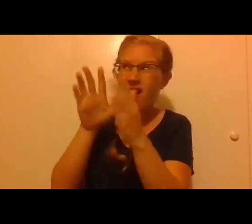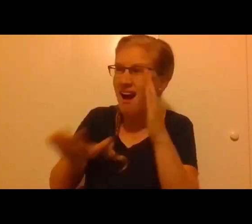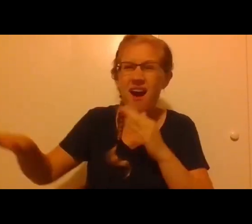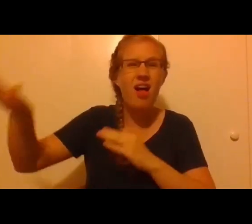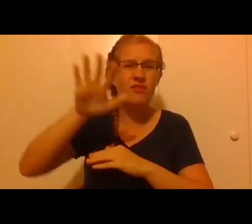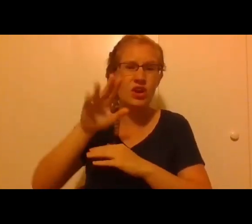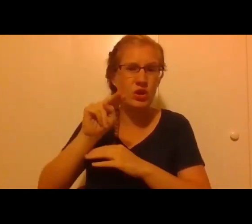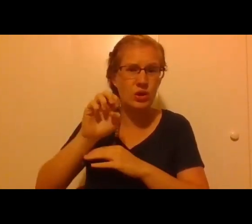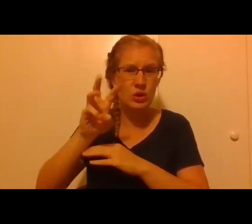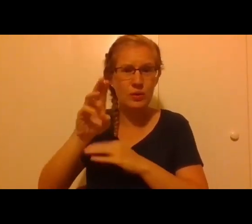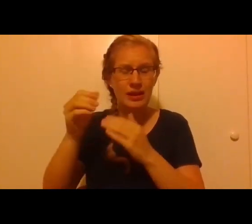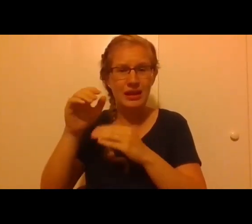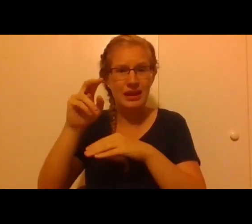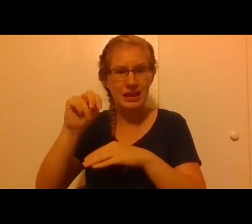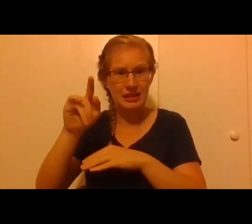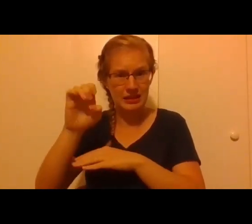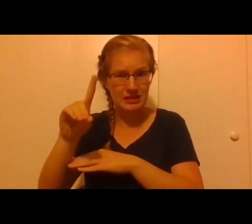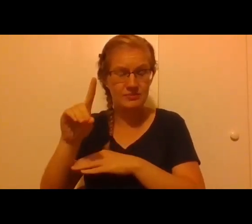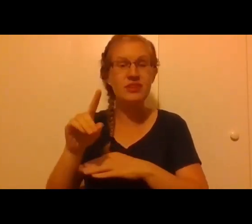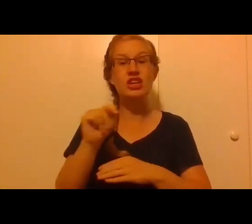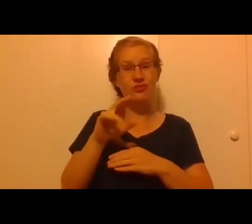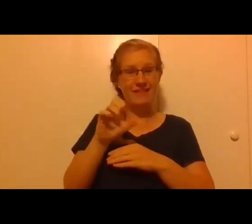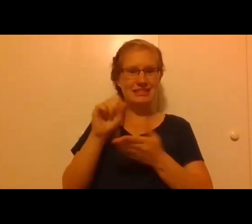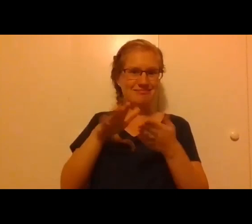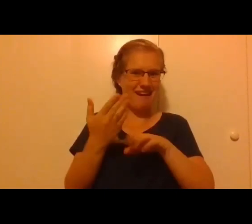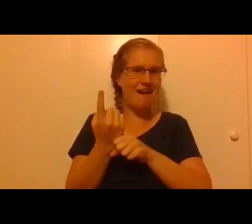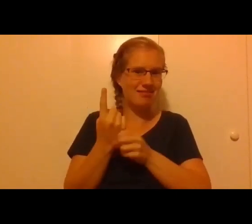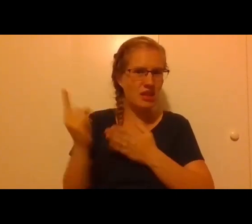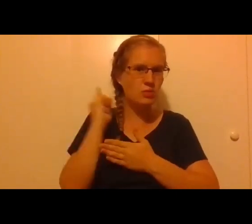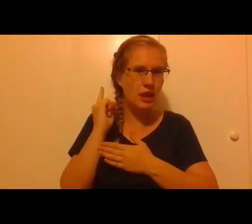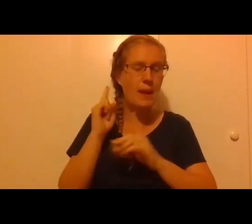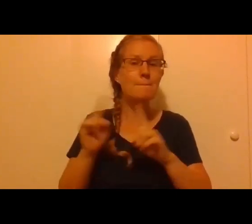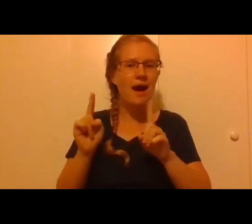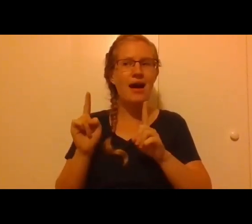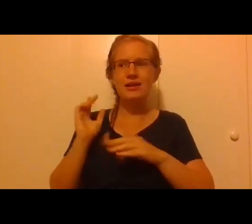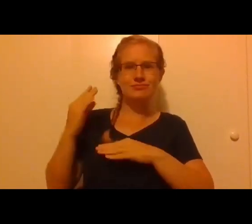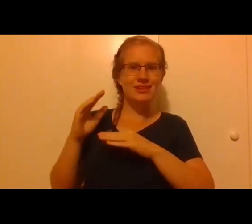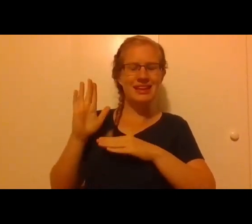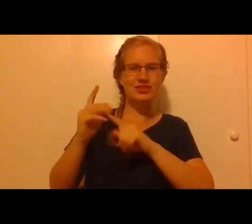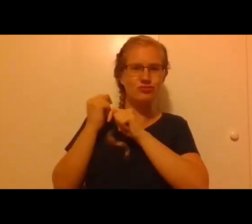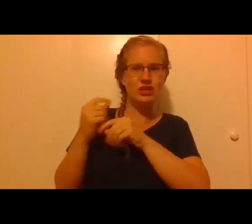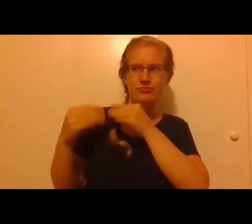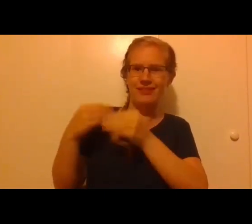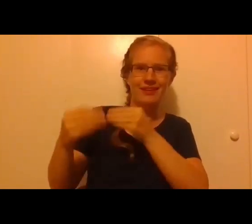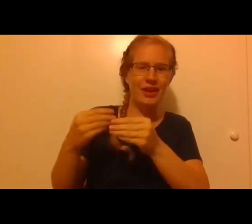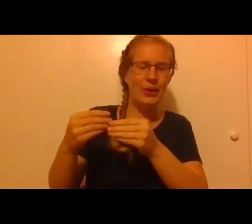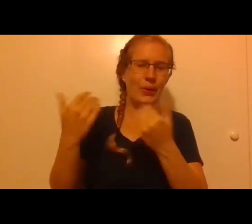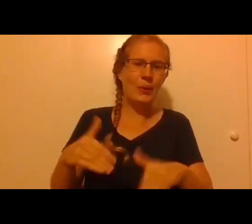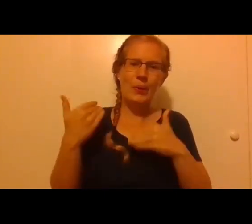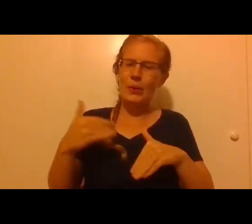And Travis finally died a week ago, but he left behind a legacy that cannot be replicated.